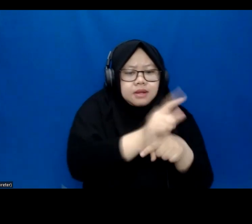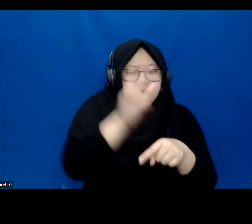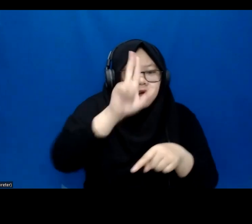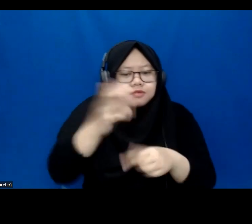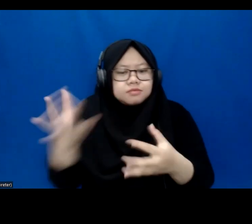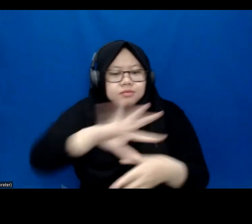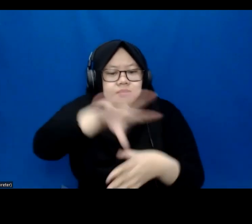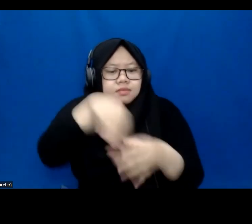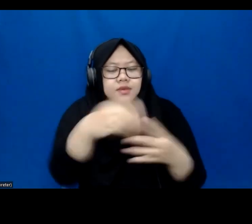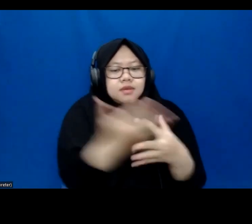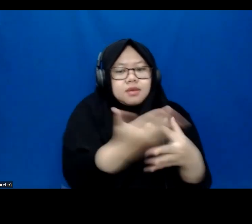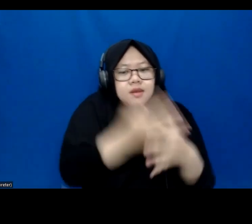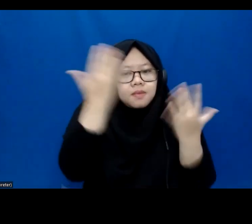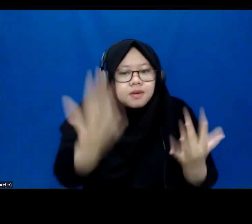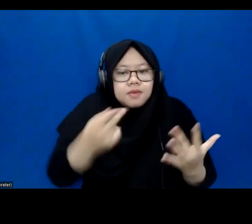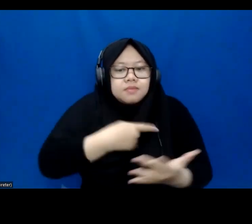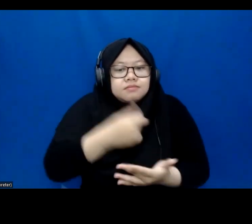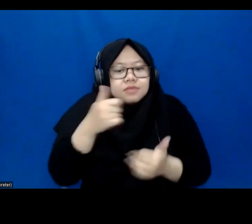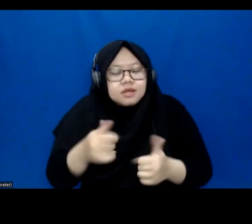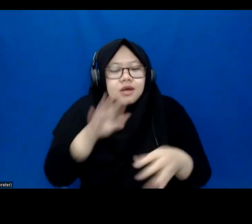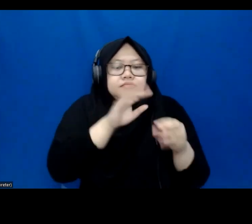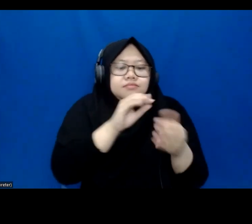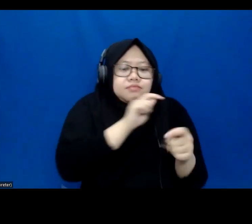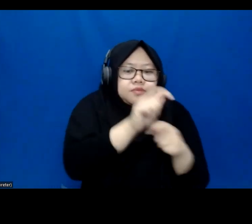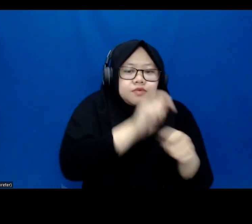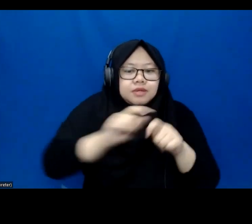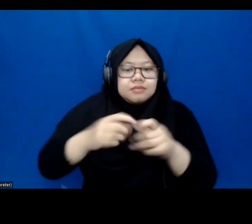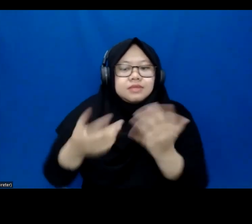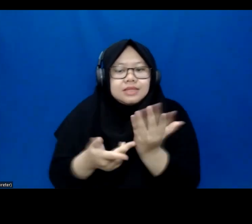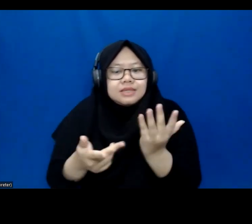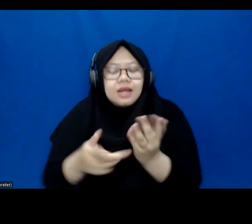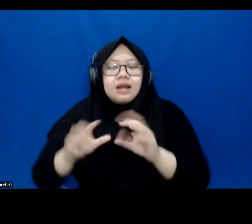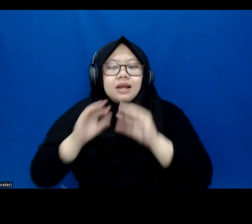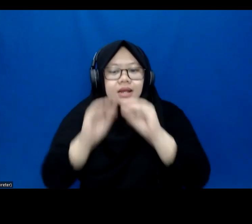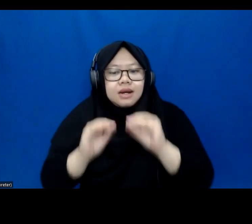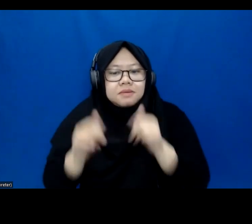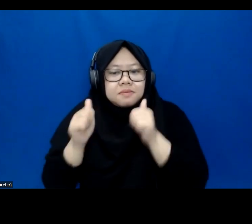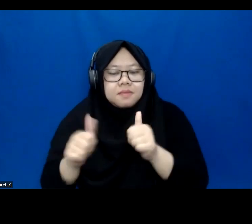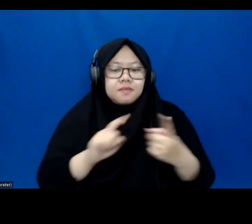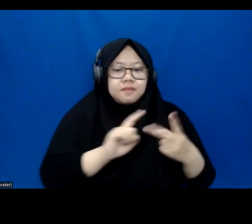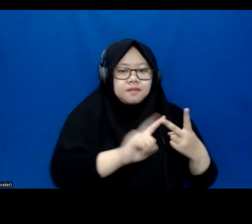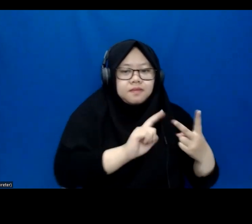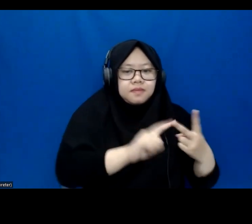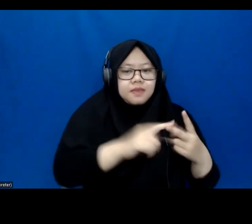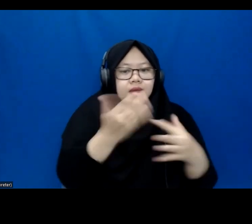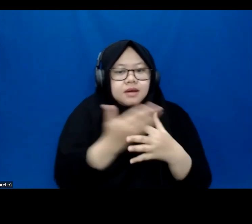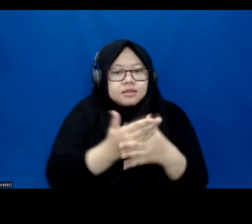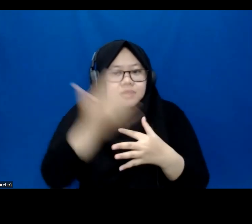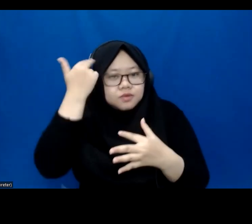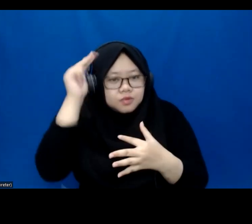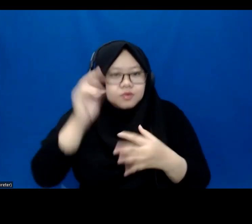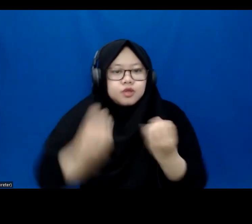issues and how to make digital learning environments inclusive for all students. Number two is access to resources.